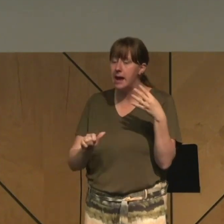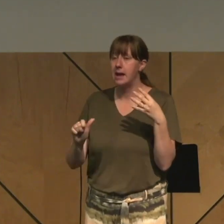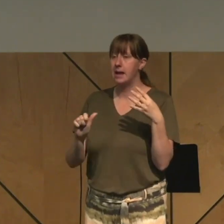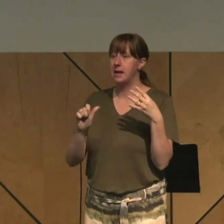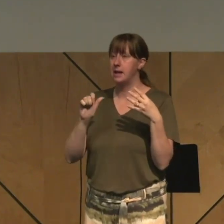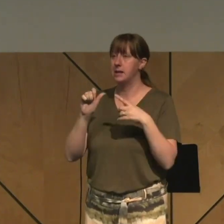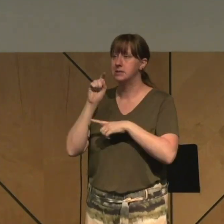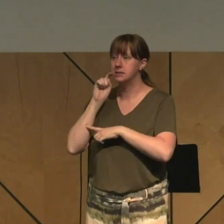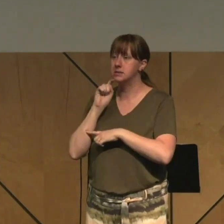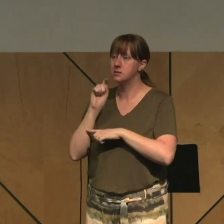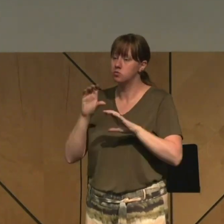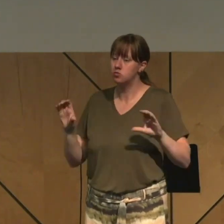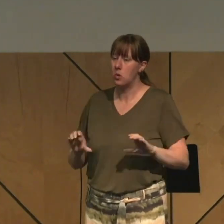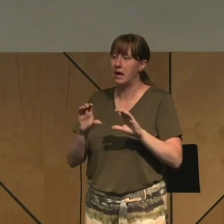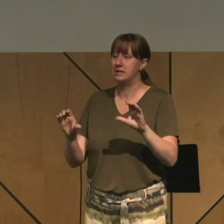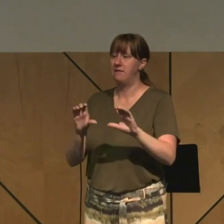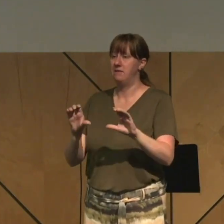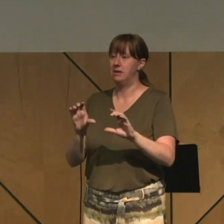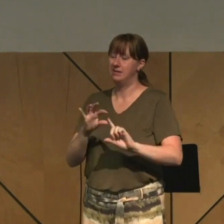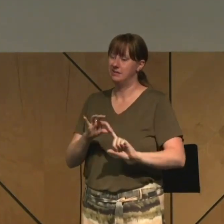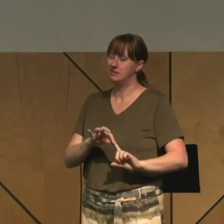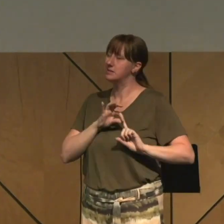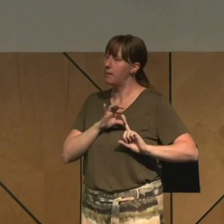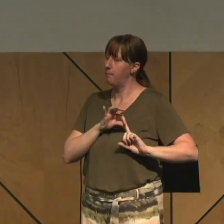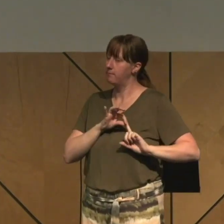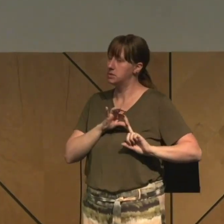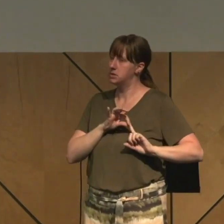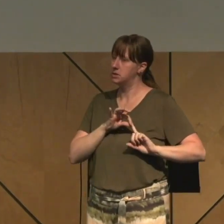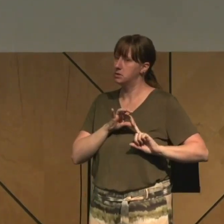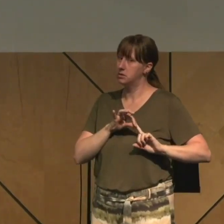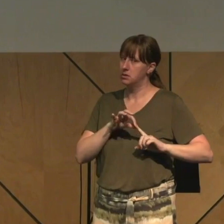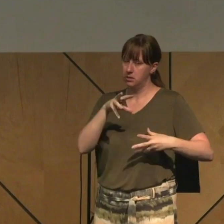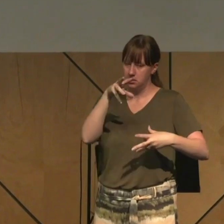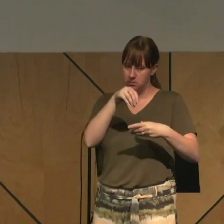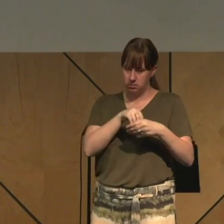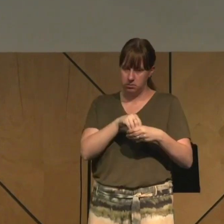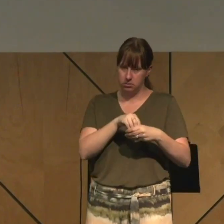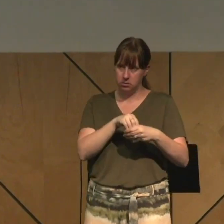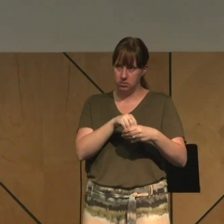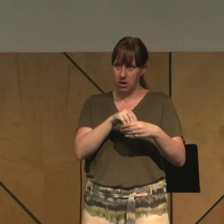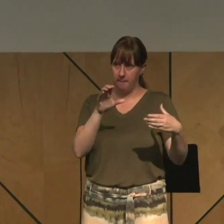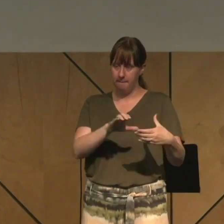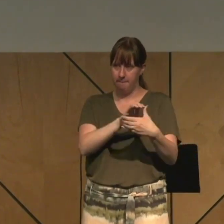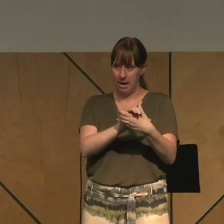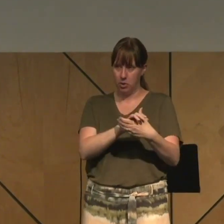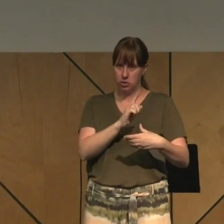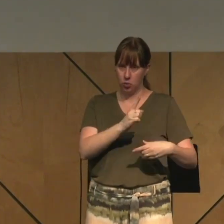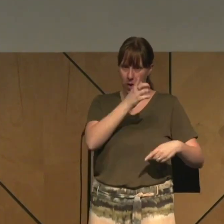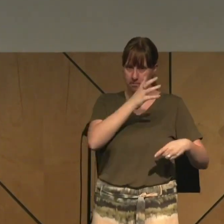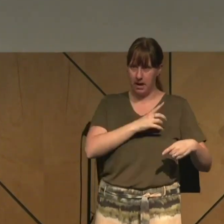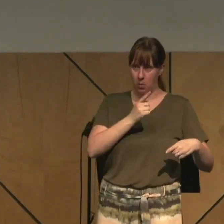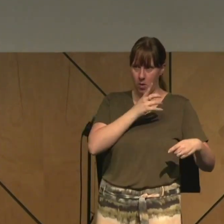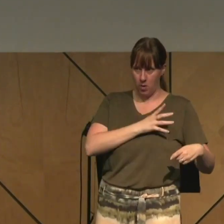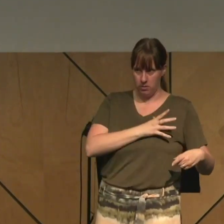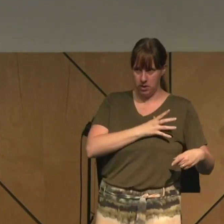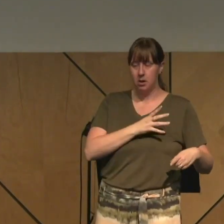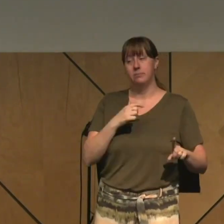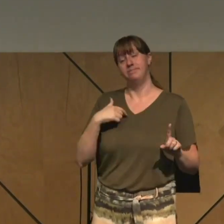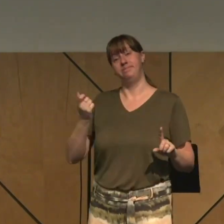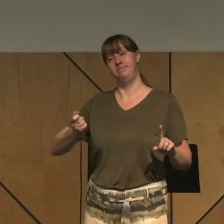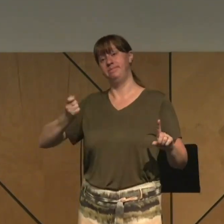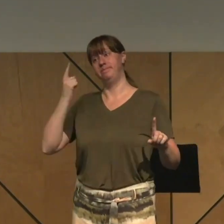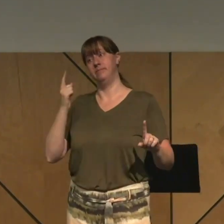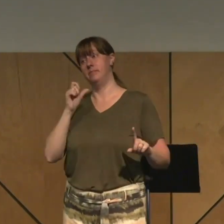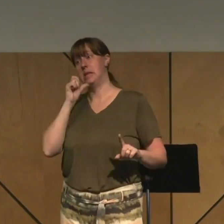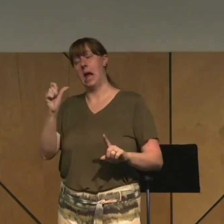of marriage between one man and one woman. Now, I get that clarification isn't going to make me or our